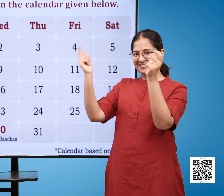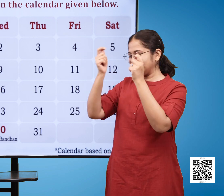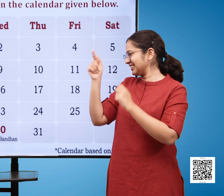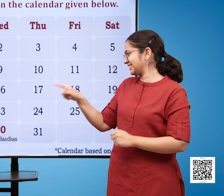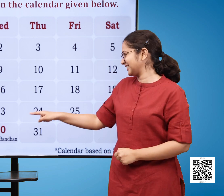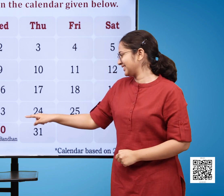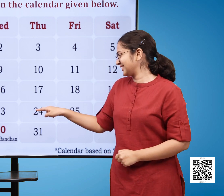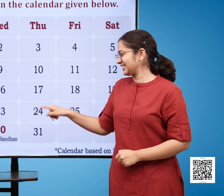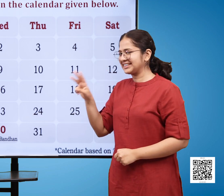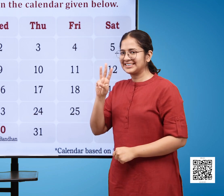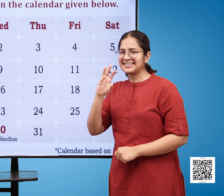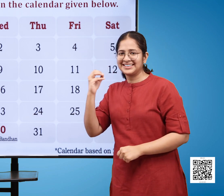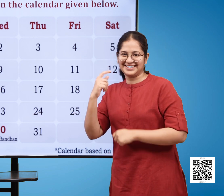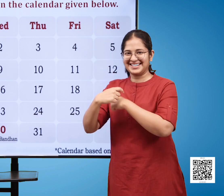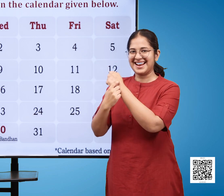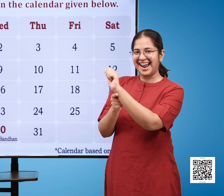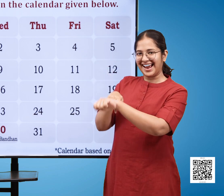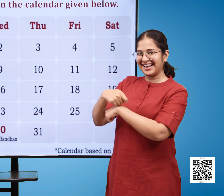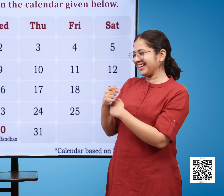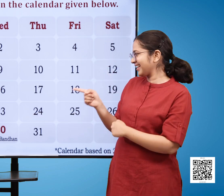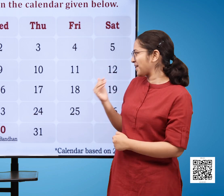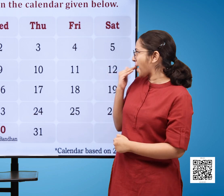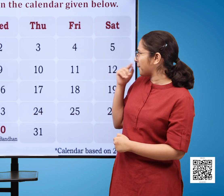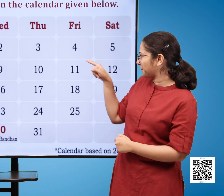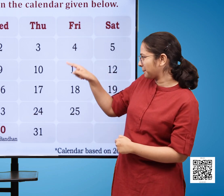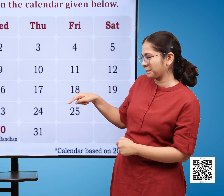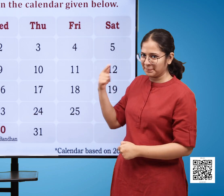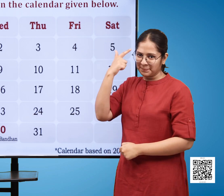raksha bandhan which is on 30th of august falls on a wednesday